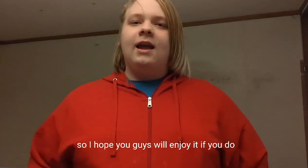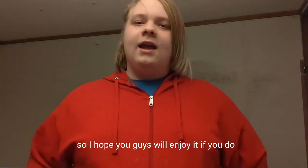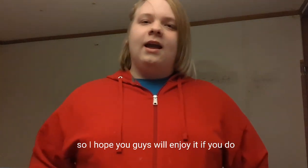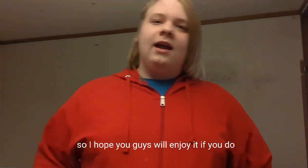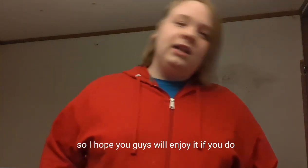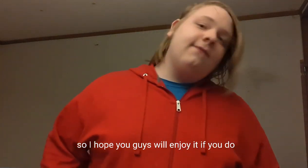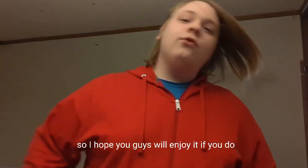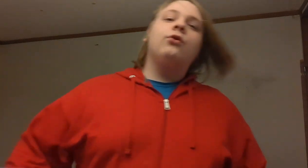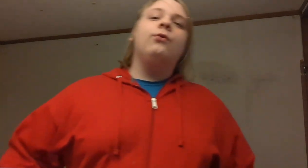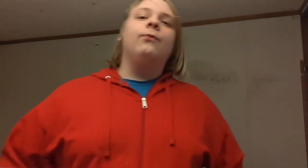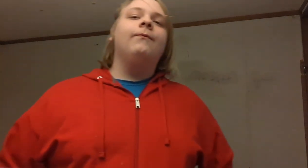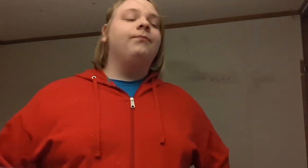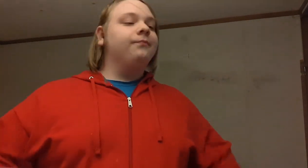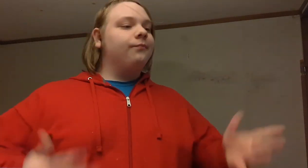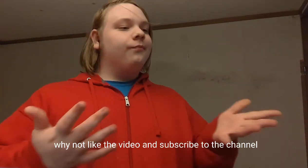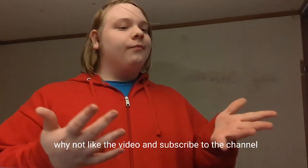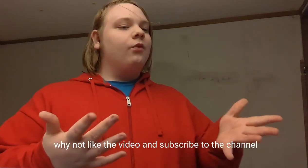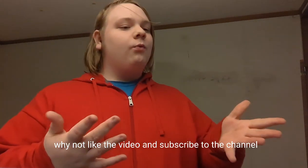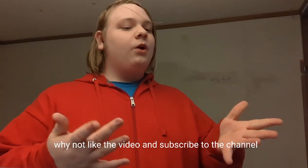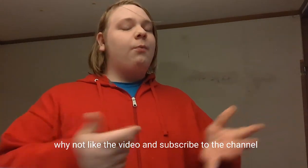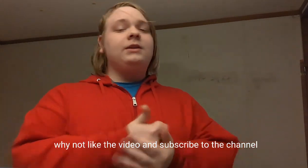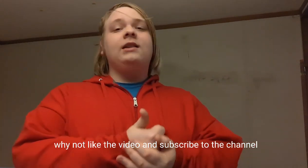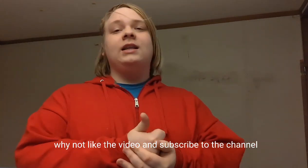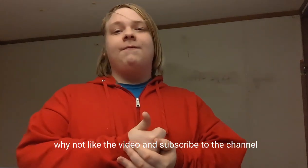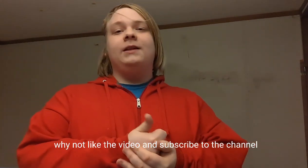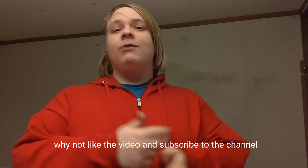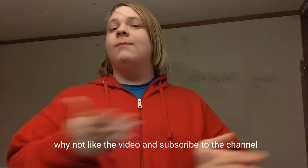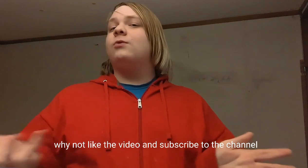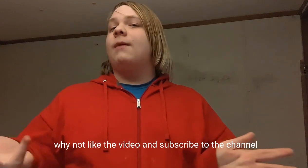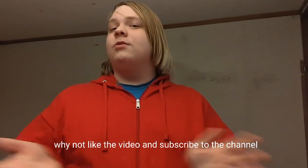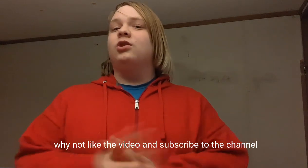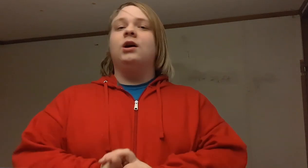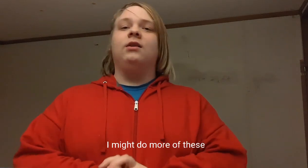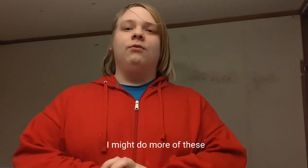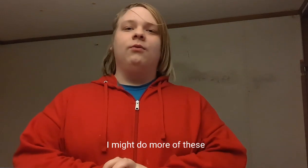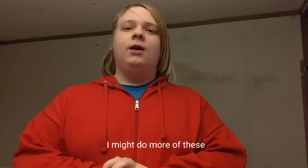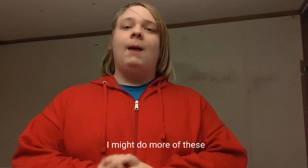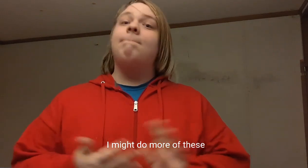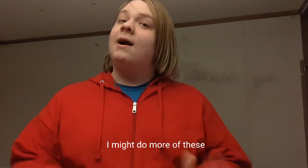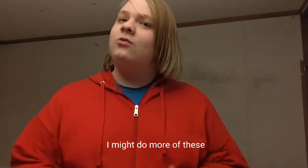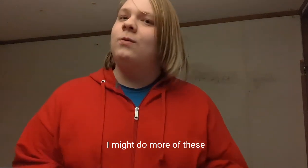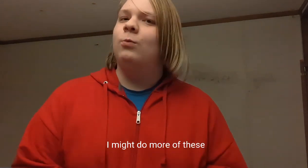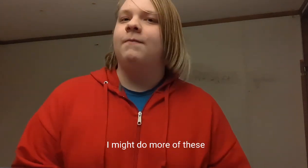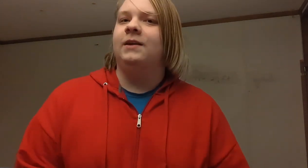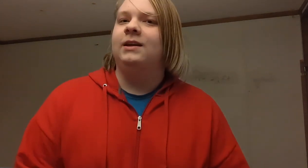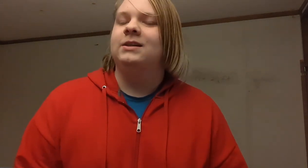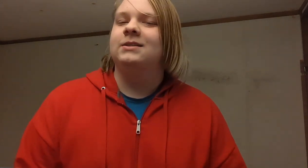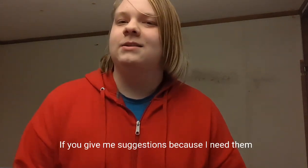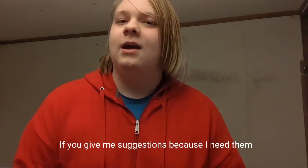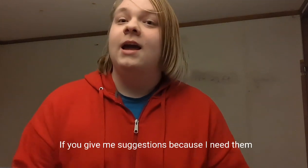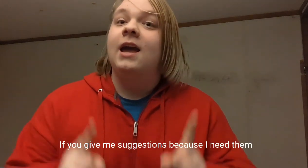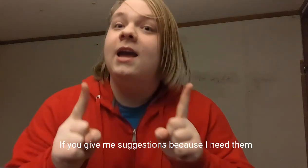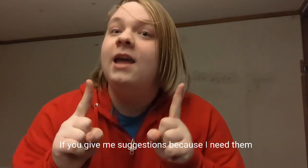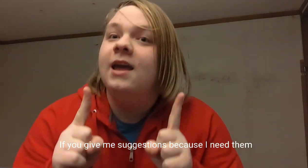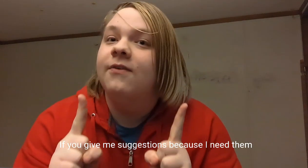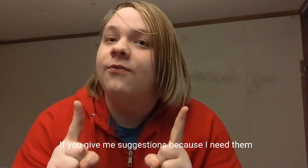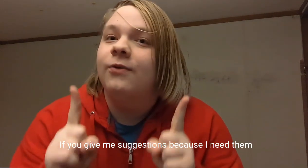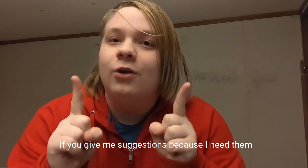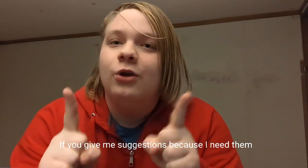and if you do, whatever, what I like to do is subscribe to the channel, and you'll have to do more of these. If you give